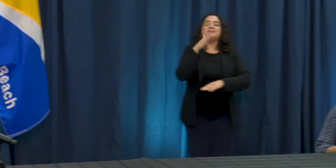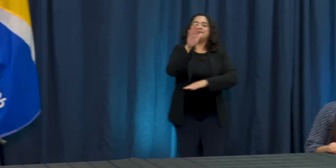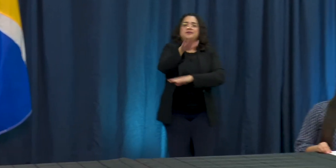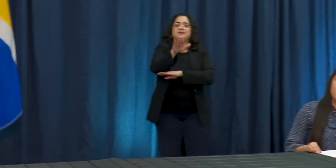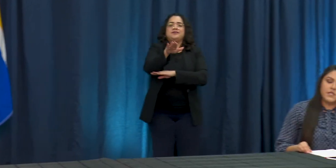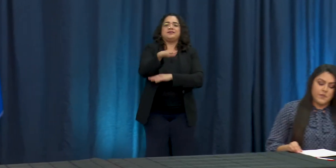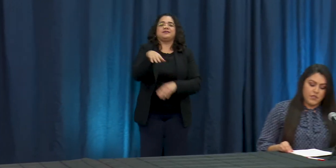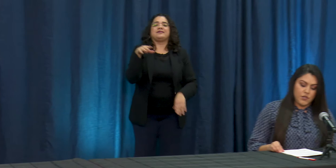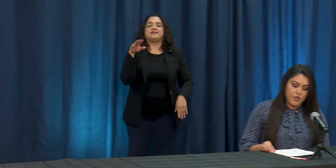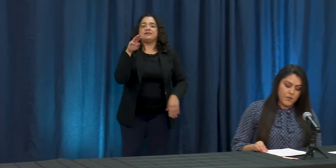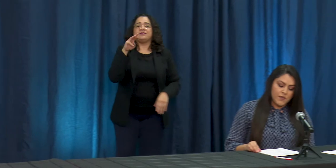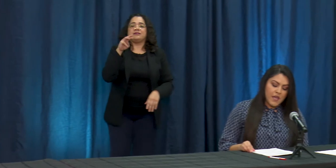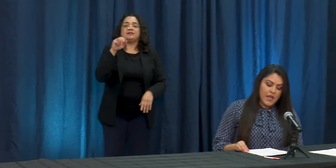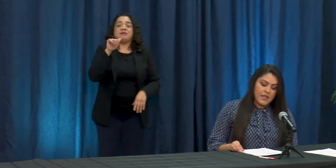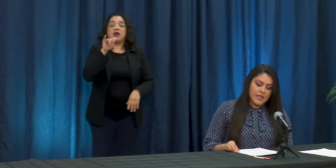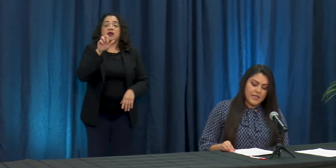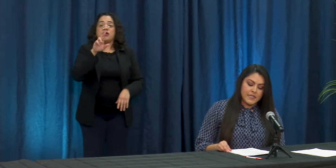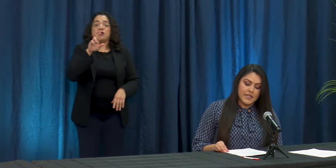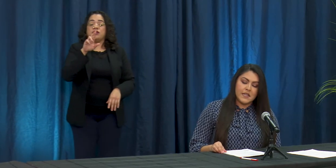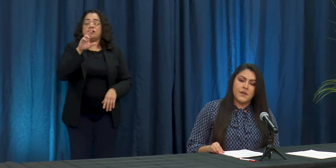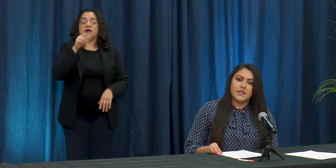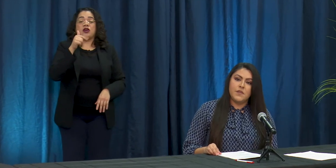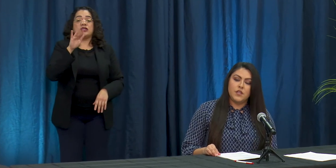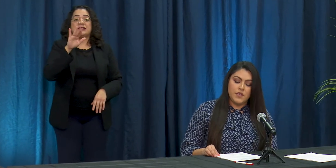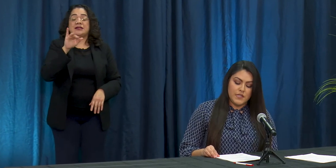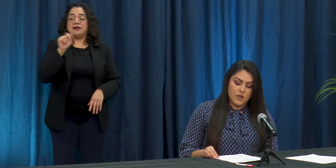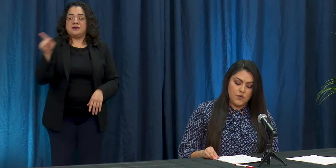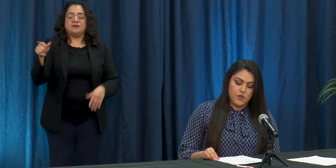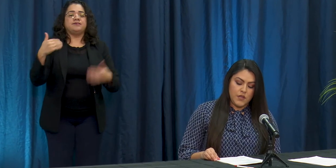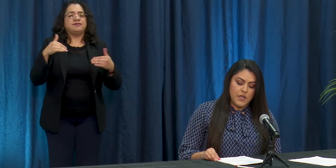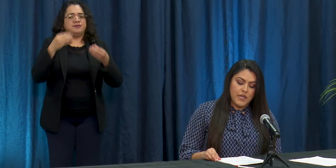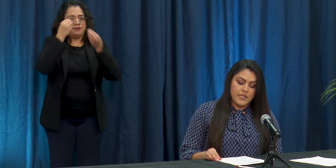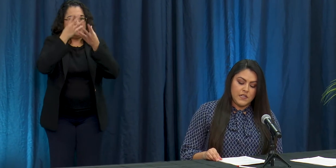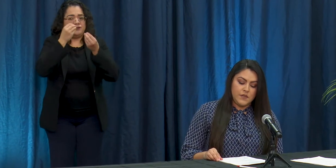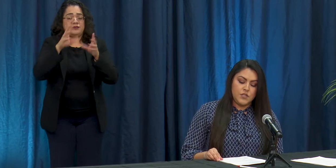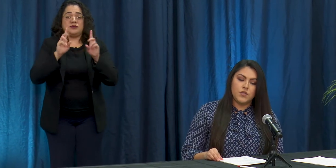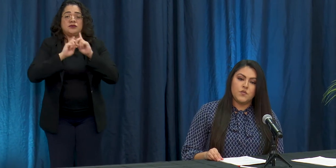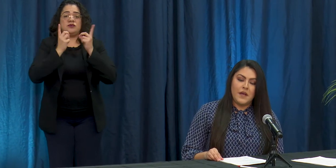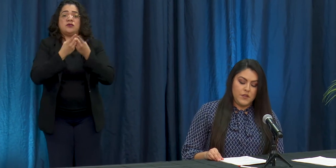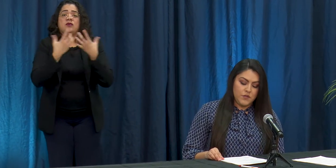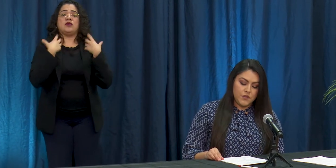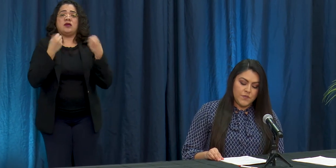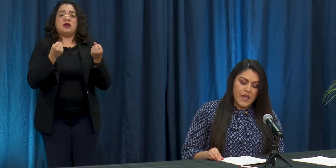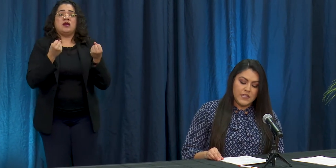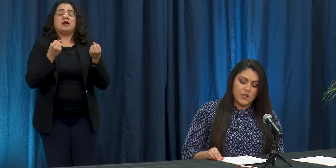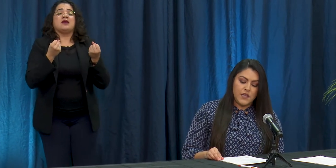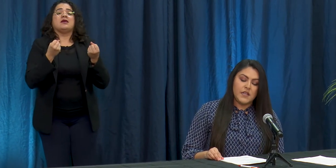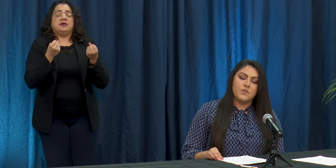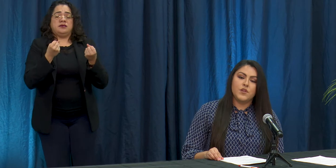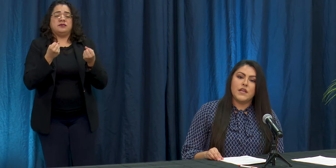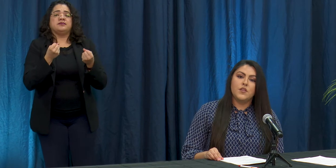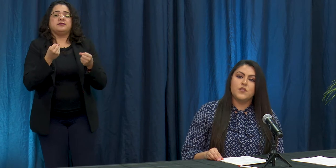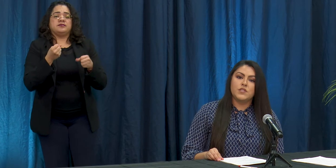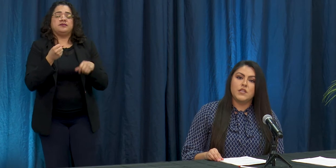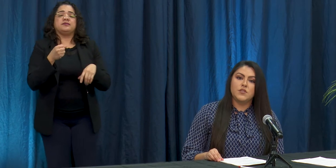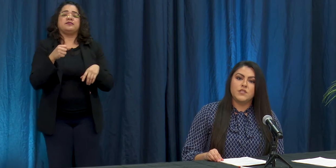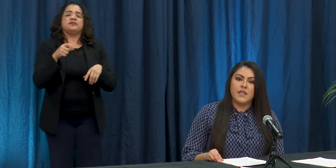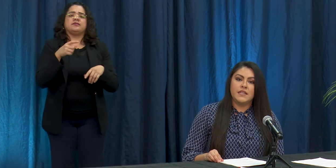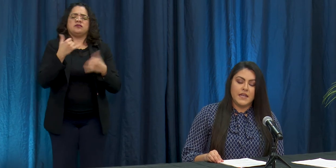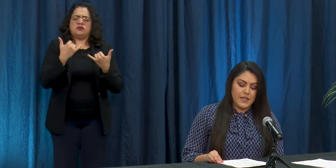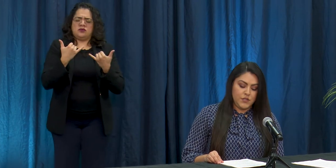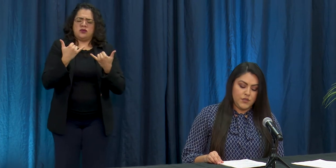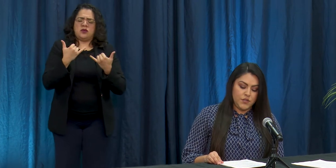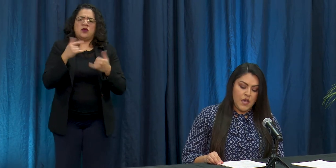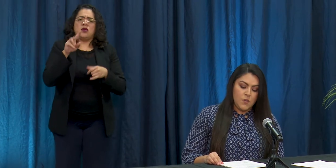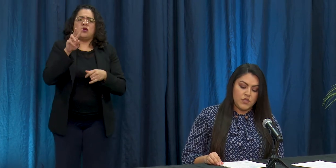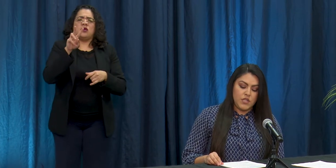Roberto Garcia de Long Beach mentiono en ingles es que el departamento de salud y servicios humanos hasta ahorita reportado doscientos